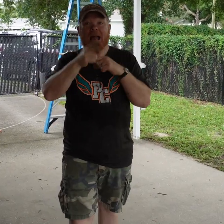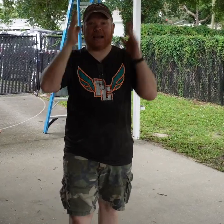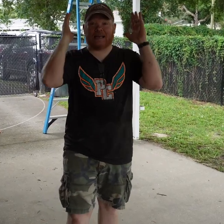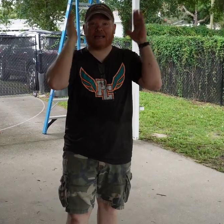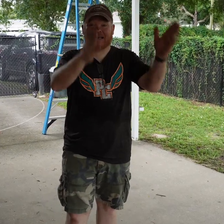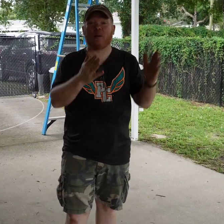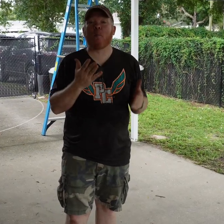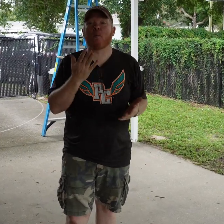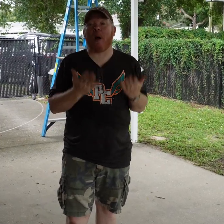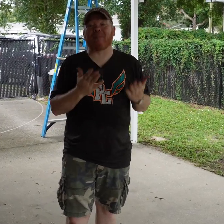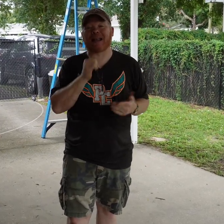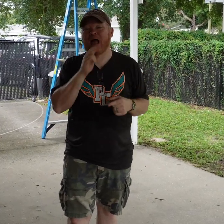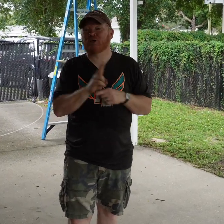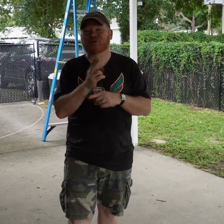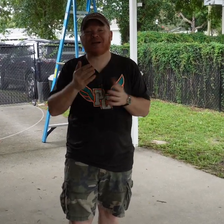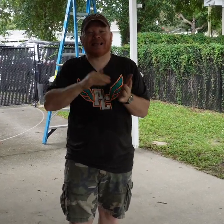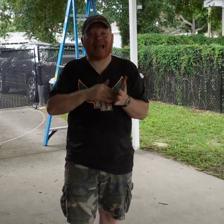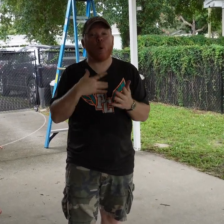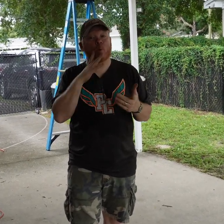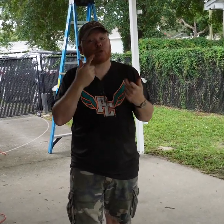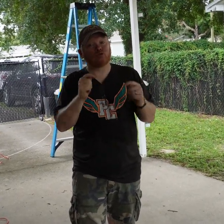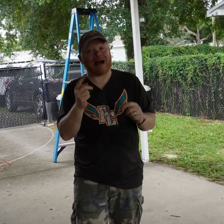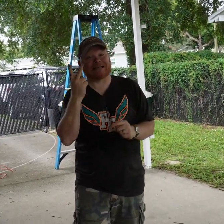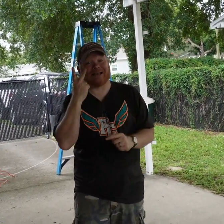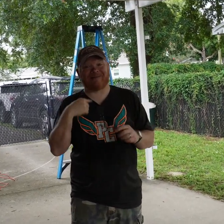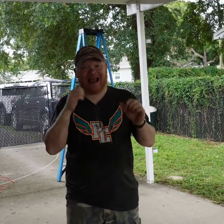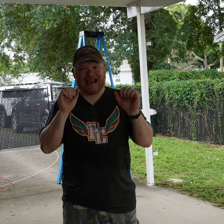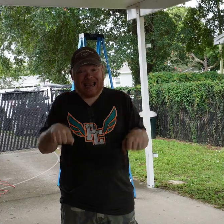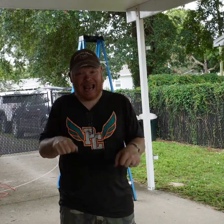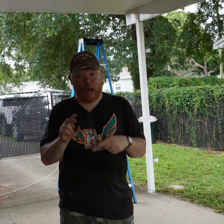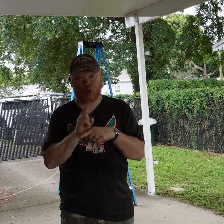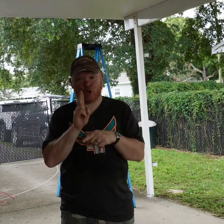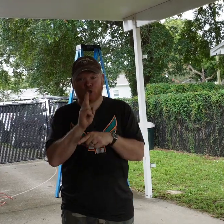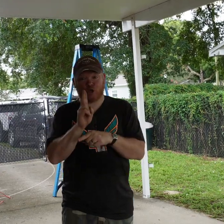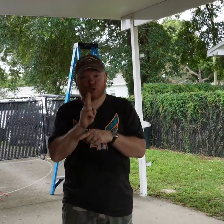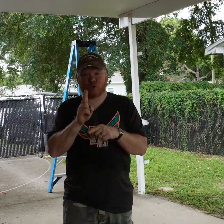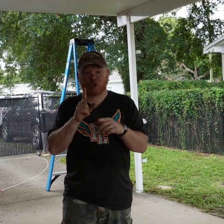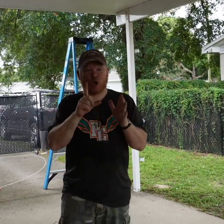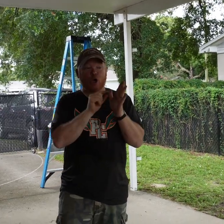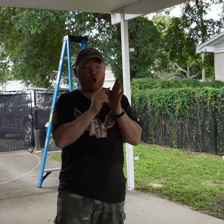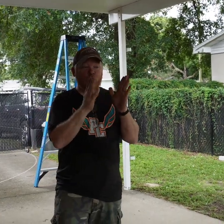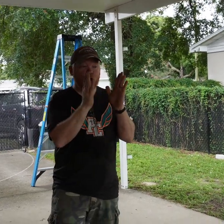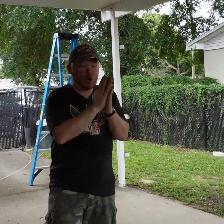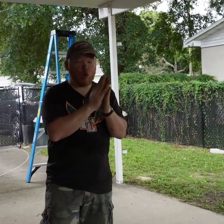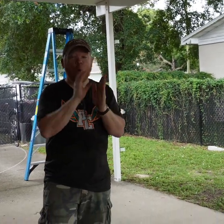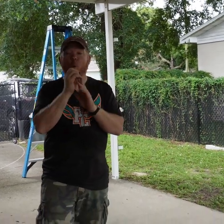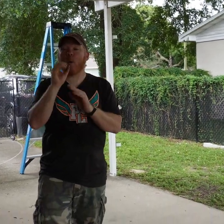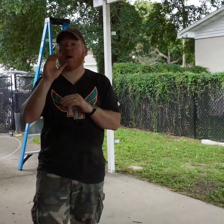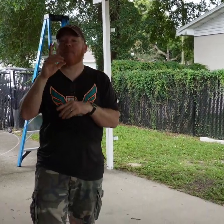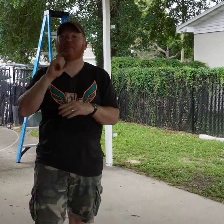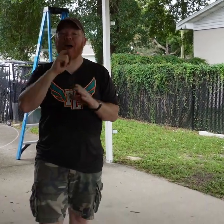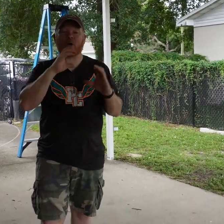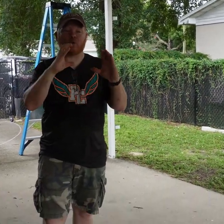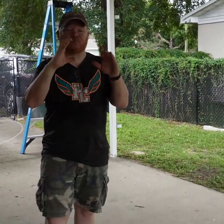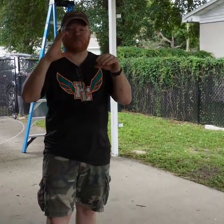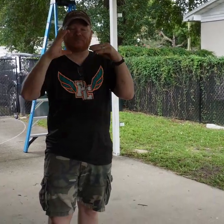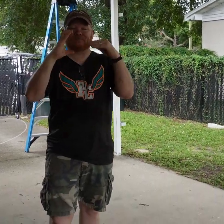Anyways, I'm going to cut the panels, probably not use it again. Maybe I can use it. Maybe if I glue it or